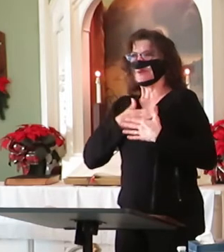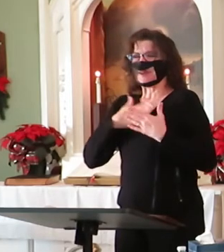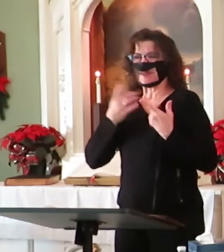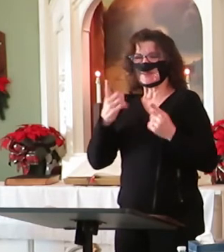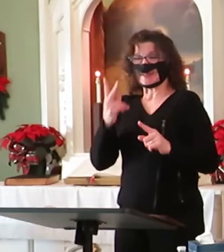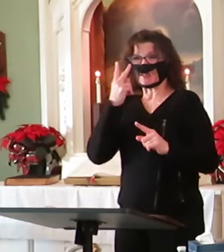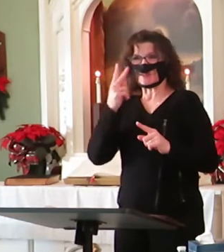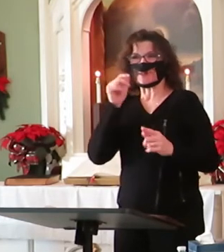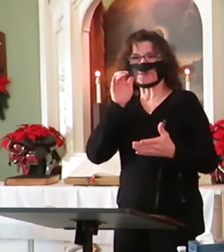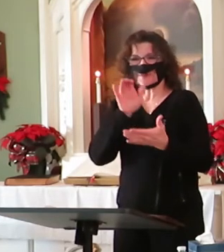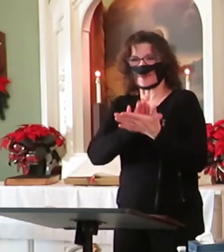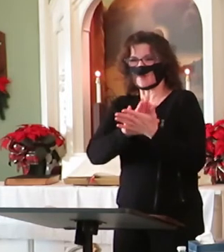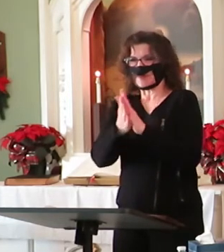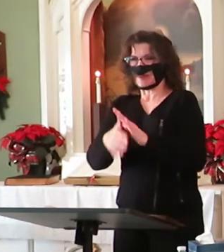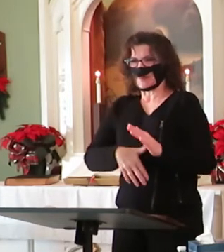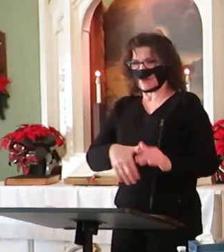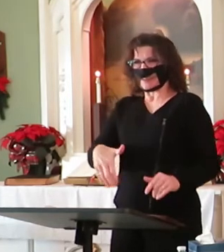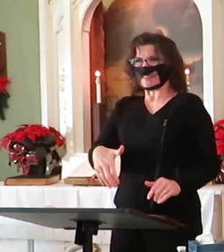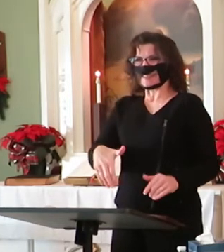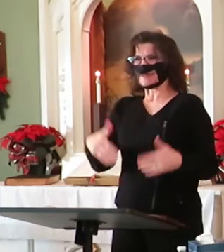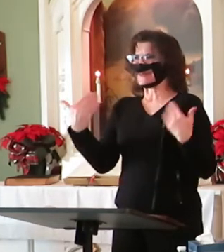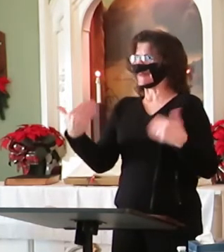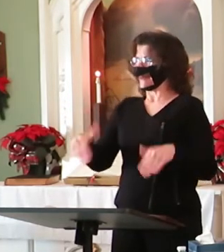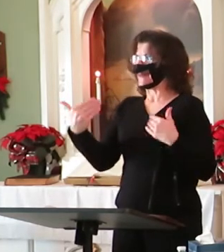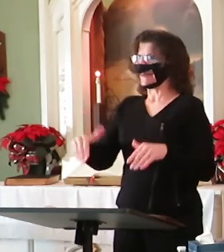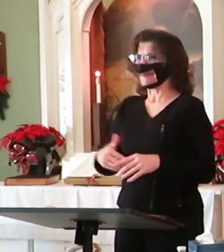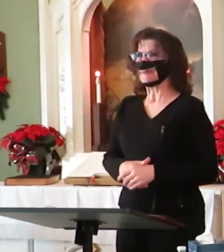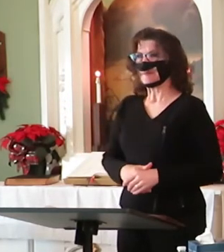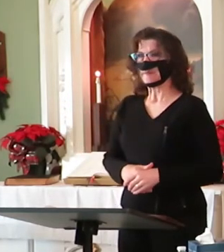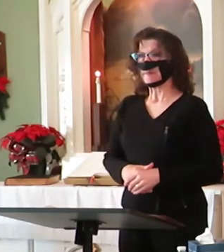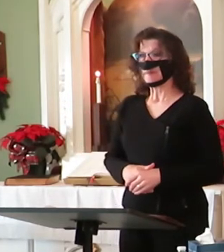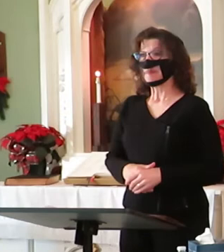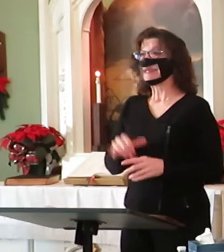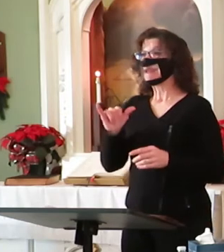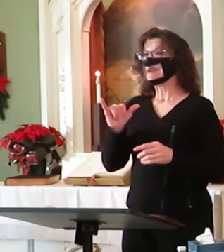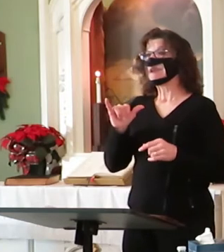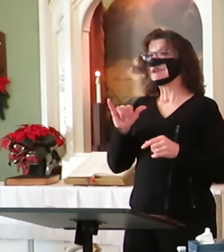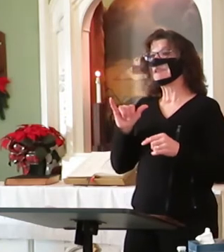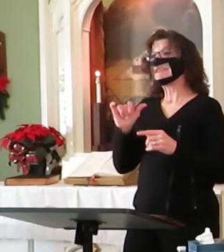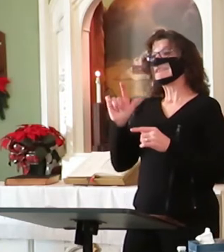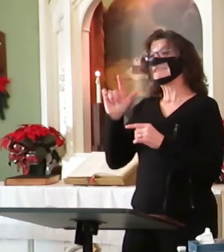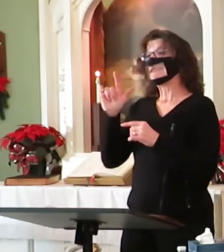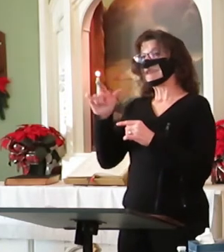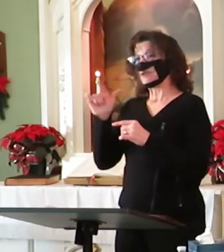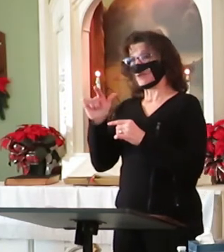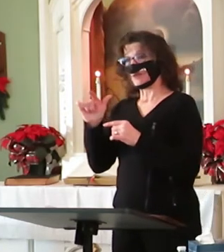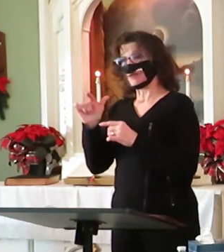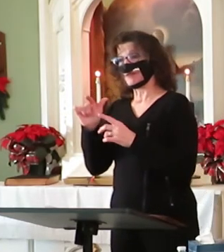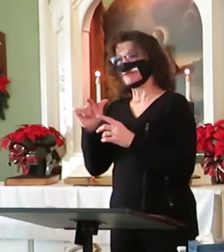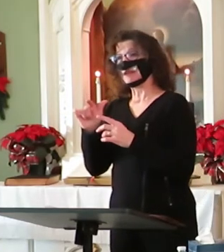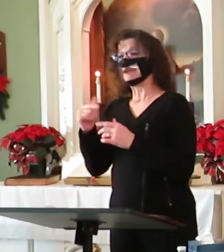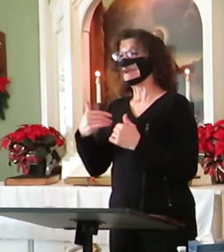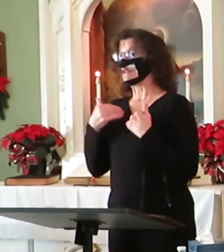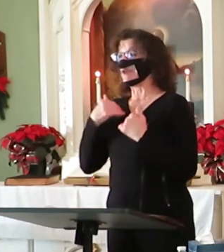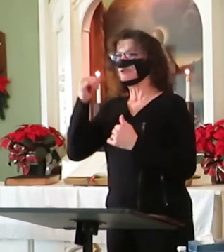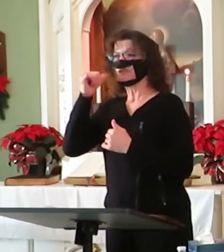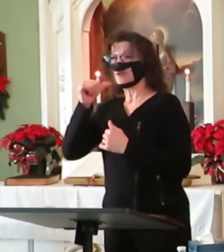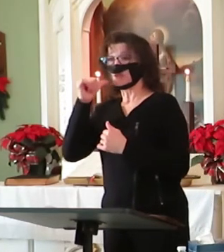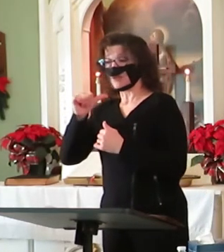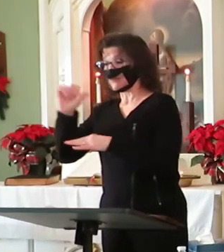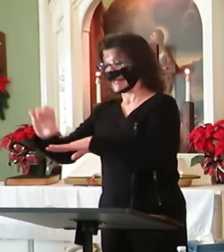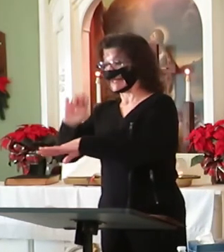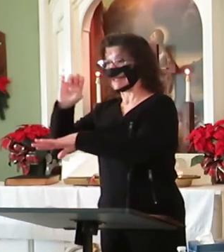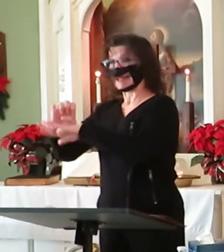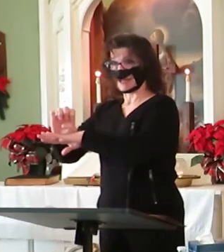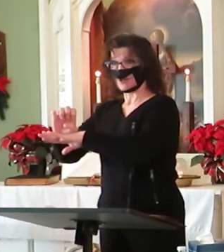Now, in a small town of Nazareth, a young teenage girl engaged to be married to a young carpenter is visited by